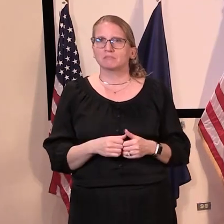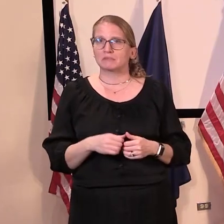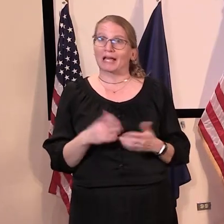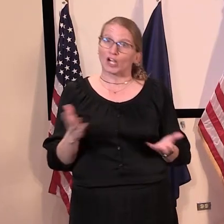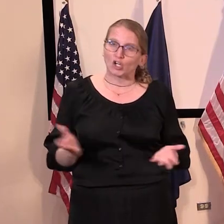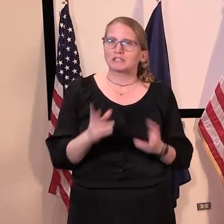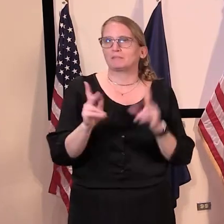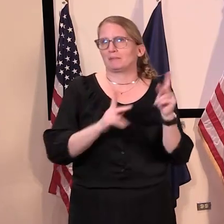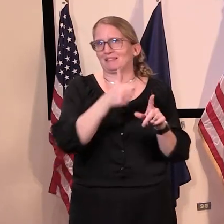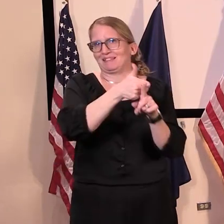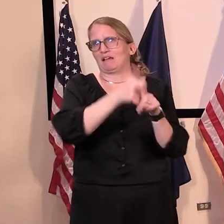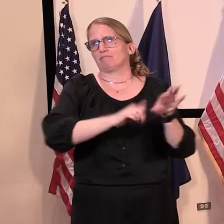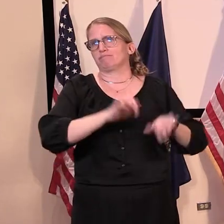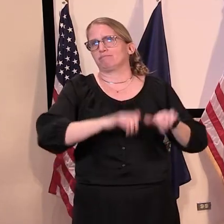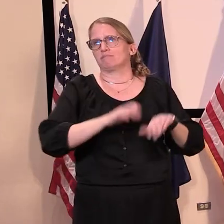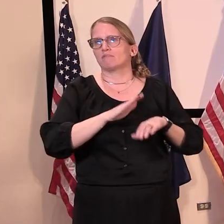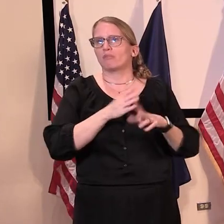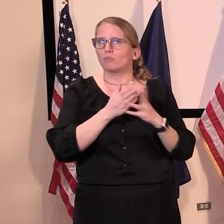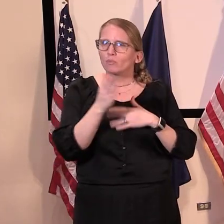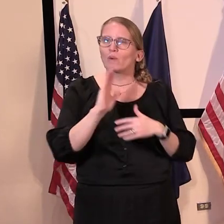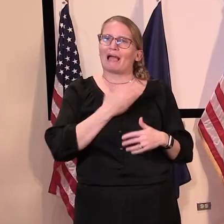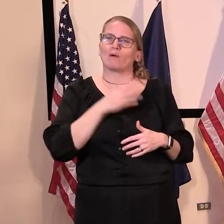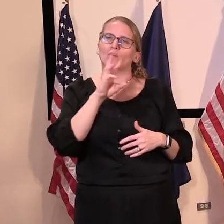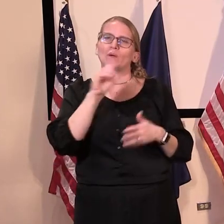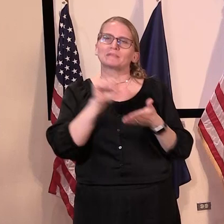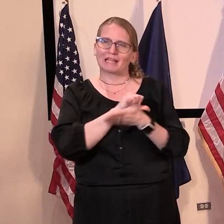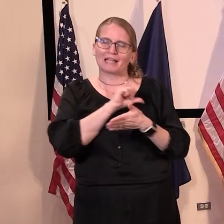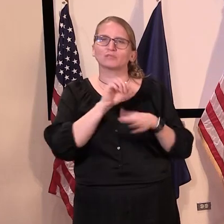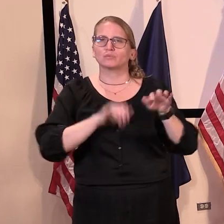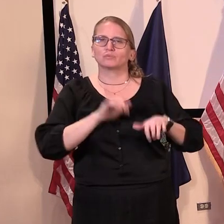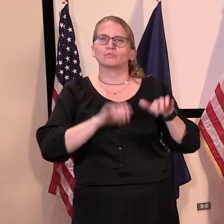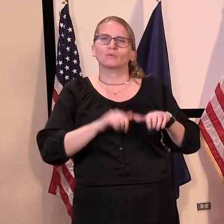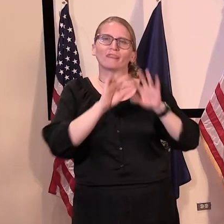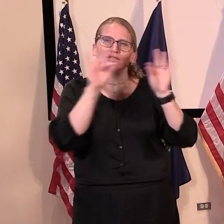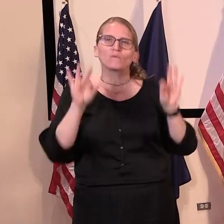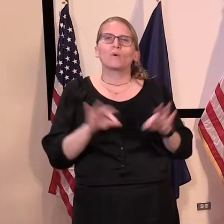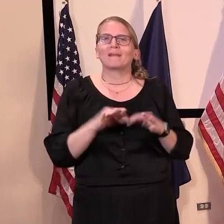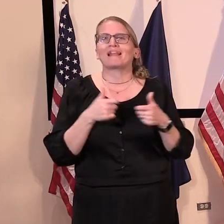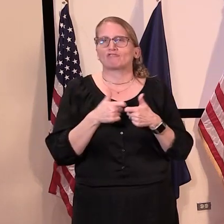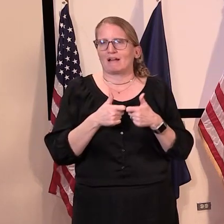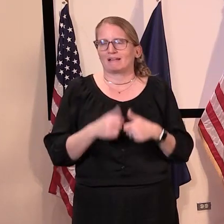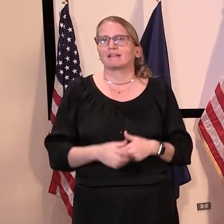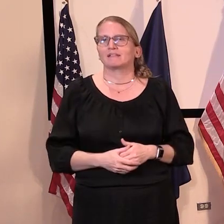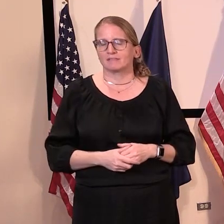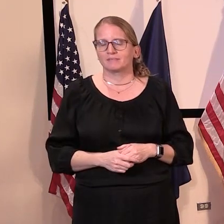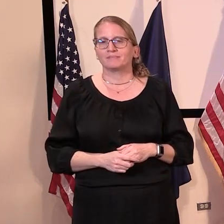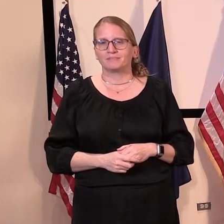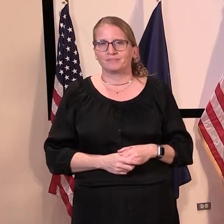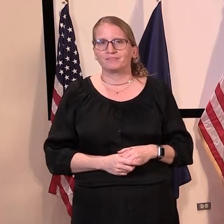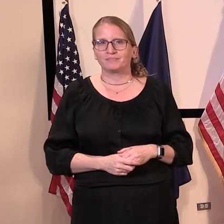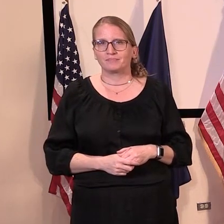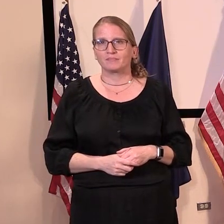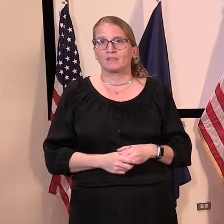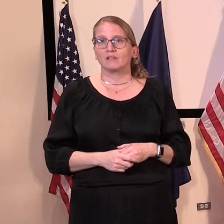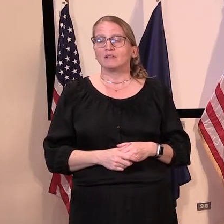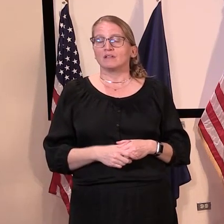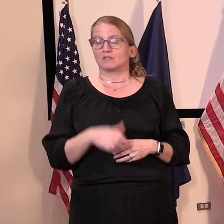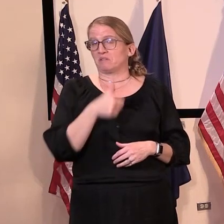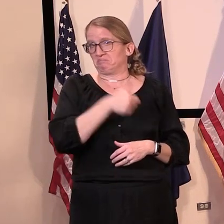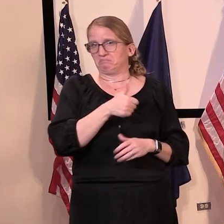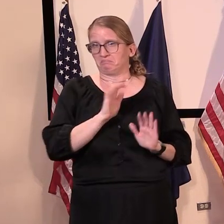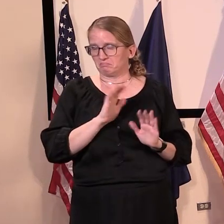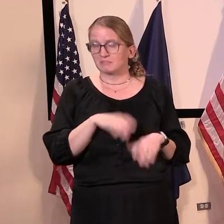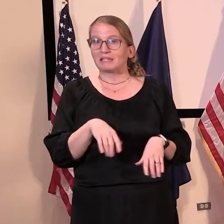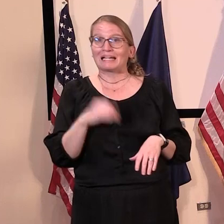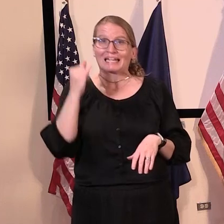encouraged to go online to our website to complete the form, uh, electronically, uh, under their own power. Uh,